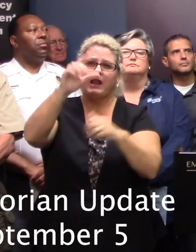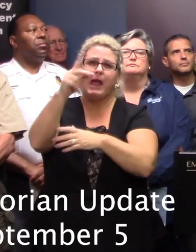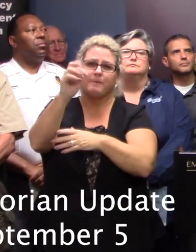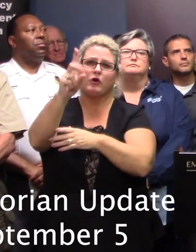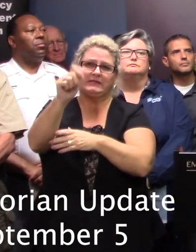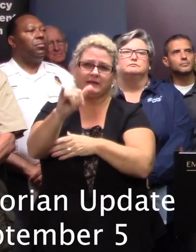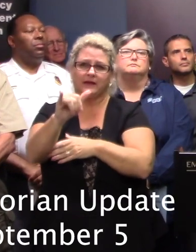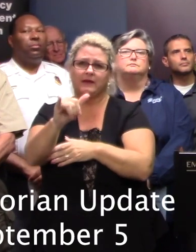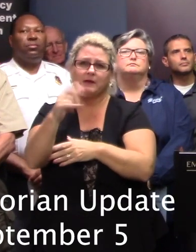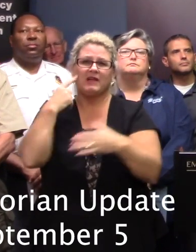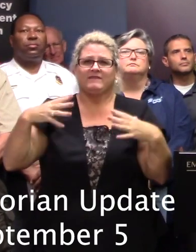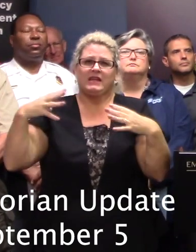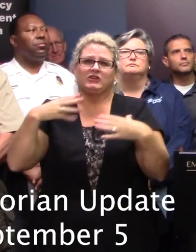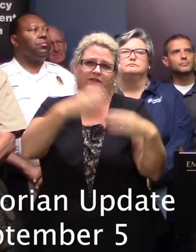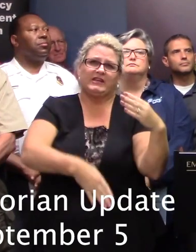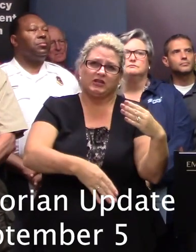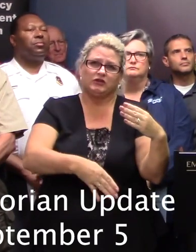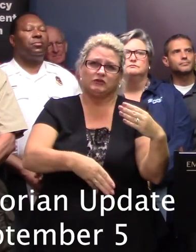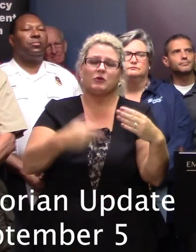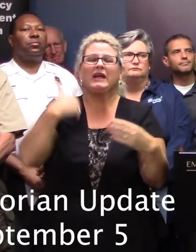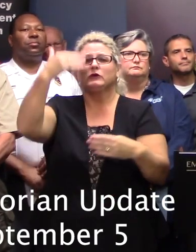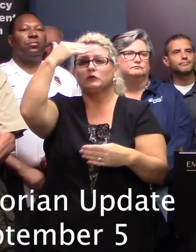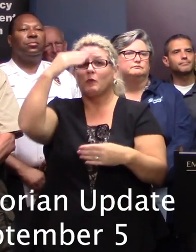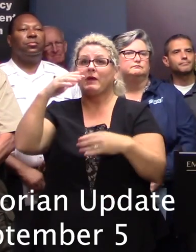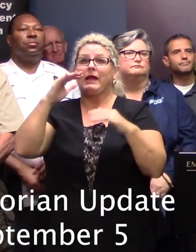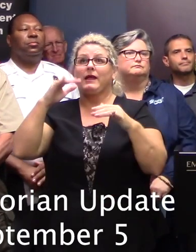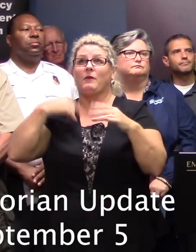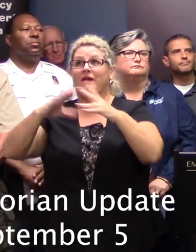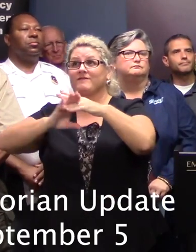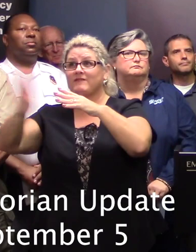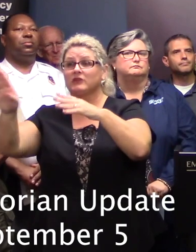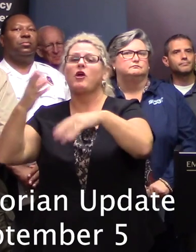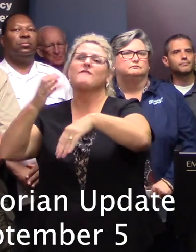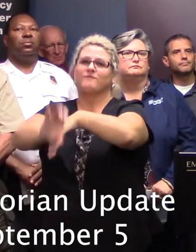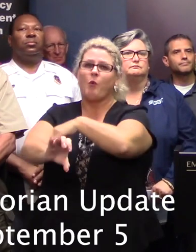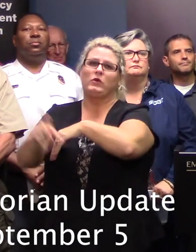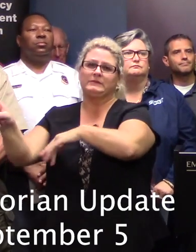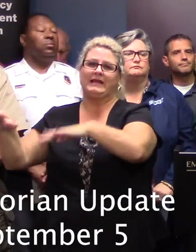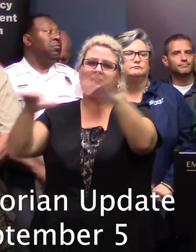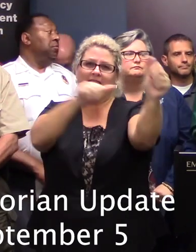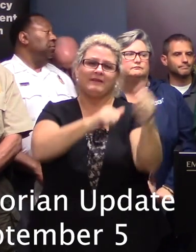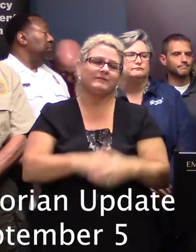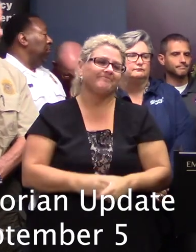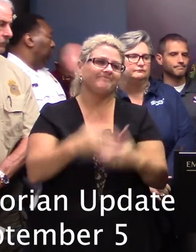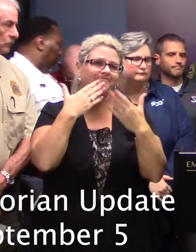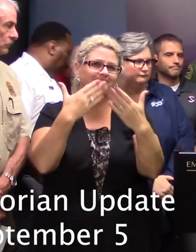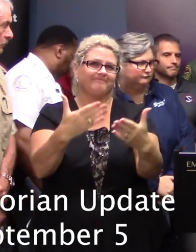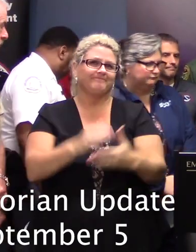hurricane coming in we expect that accelerating to leave us any more questions thank you very much